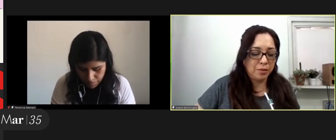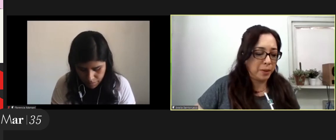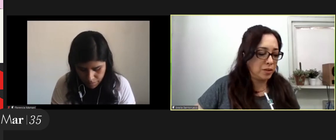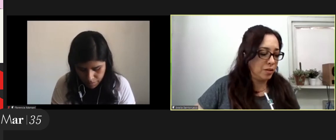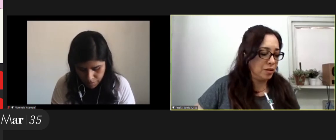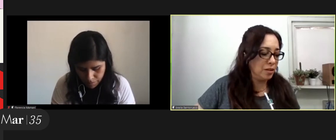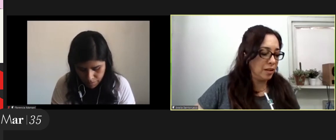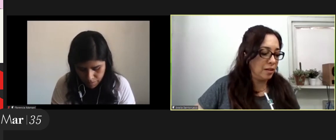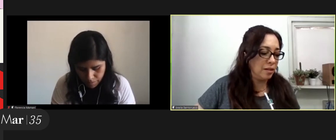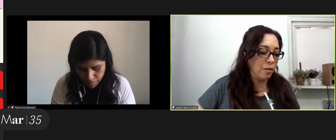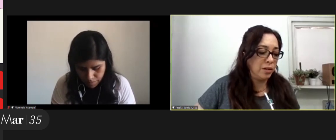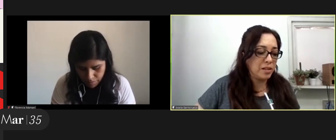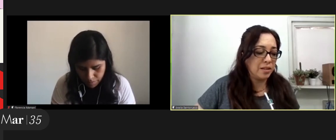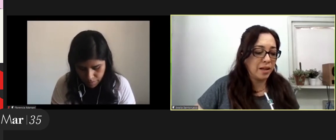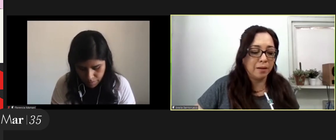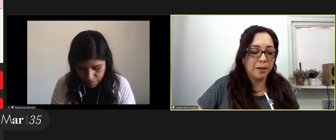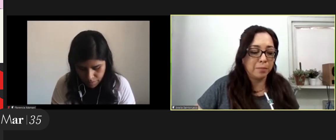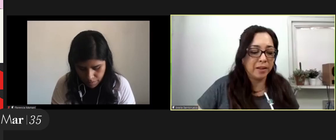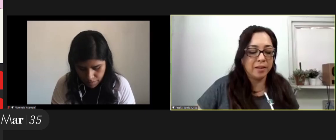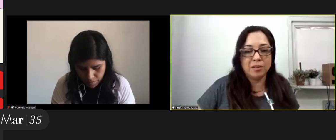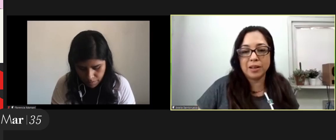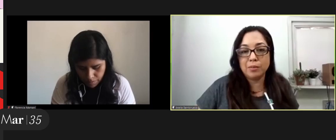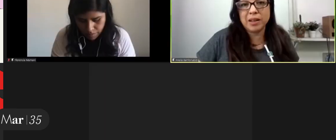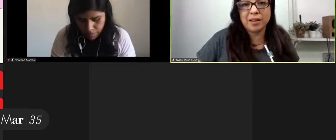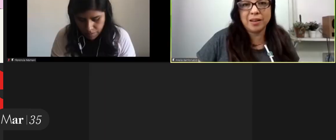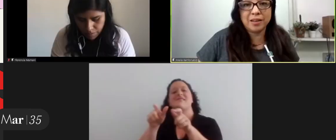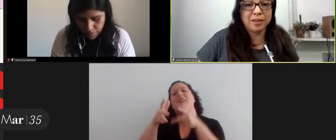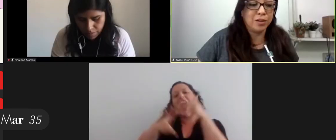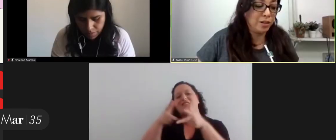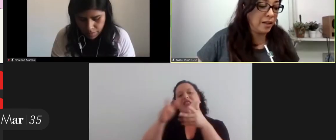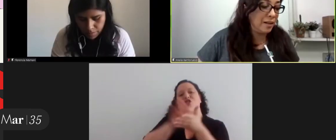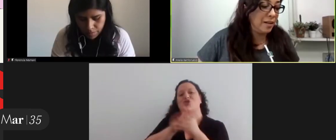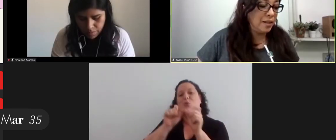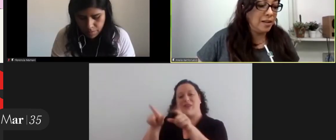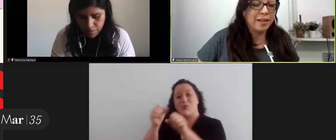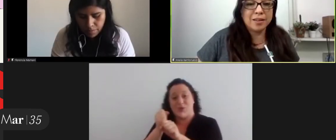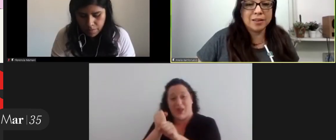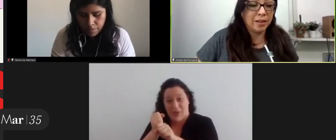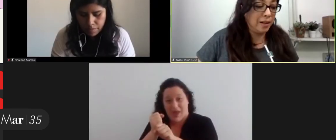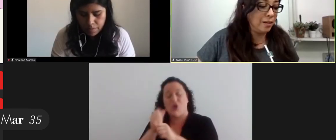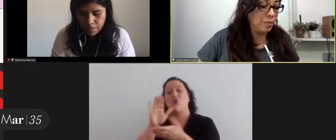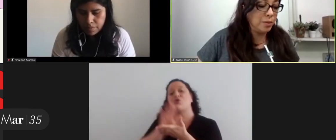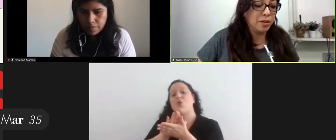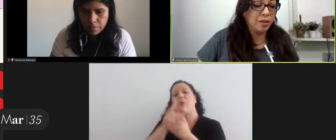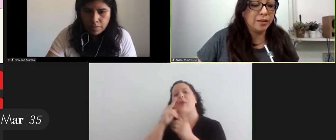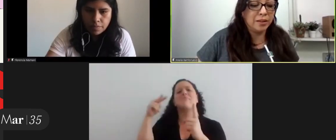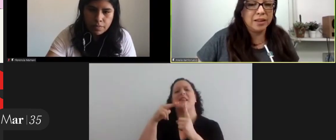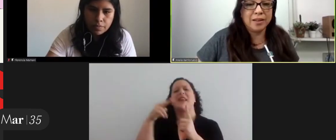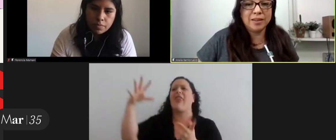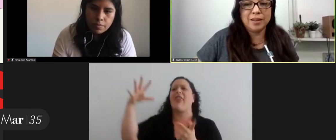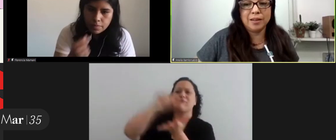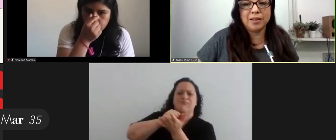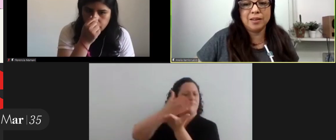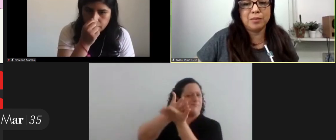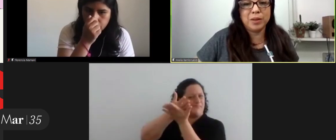highlighting how important it is to change the perspective in universities in their